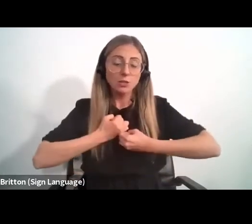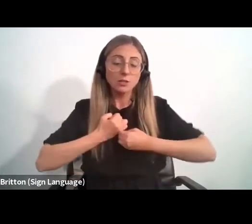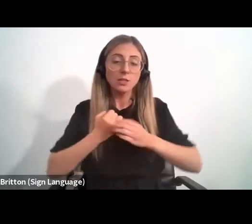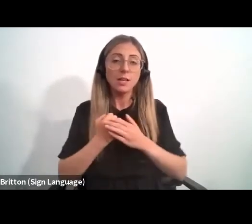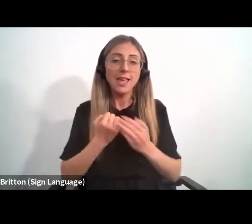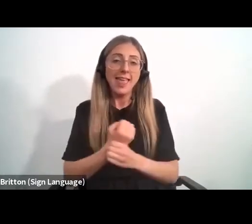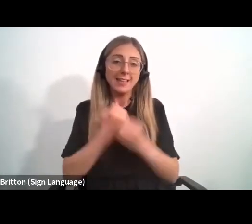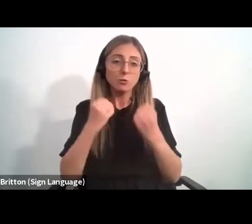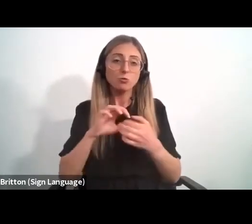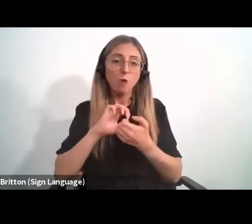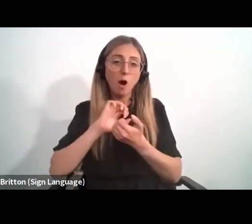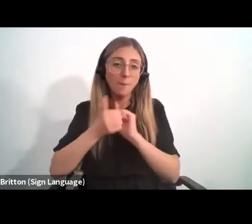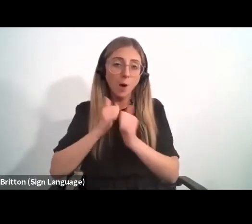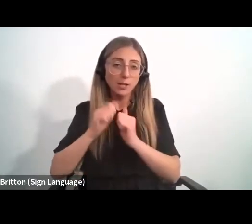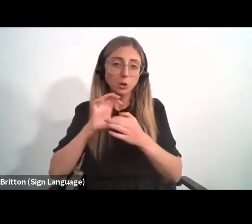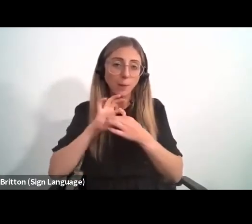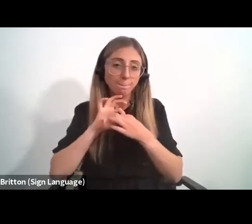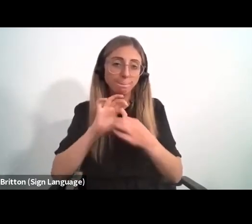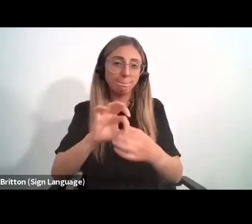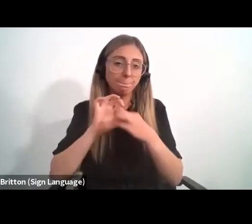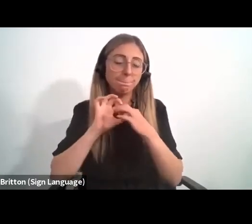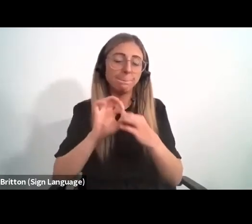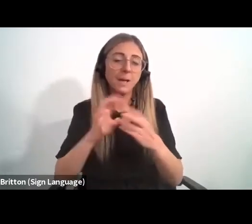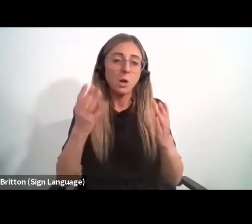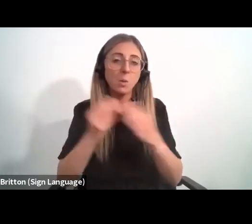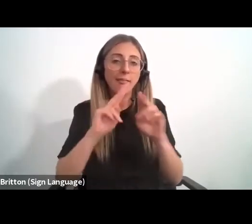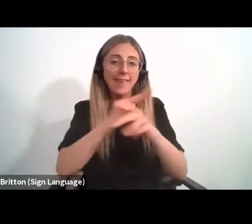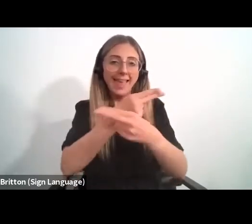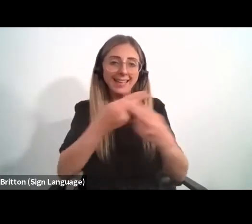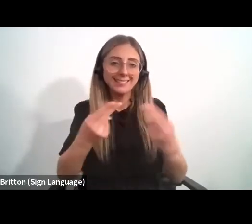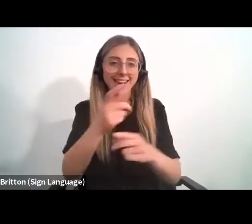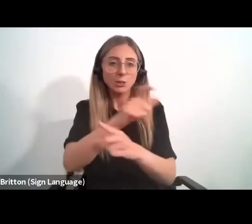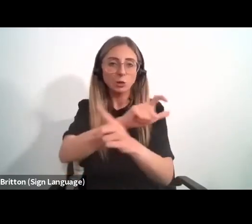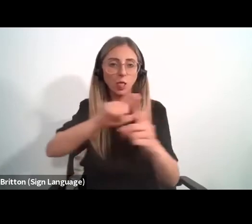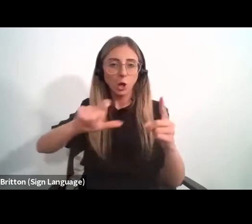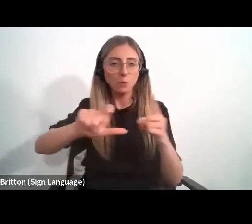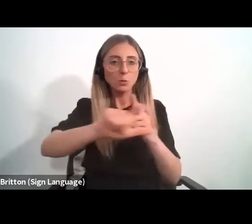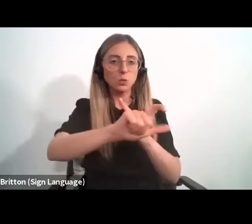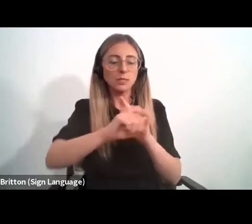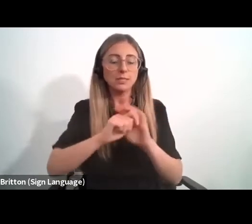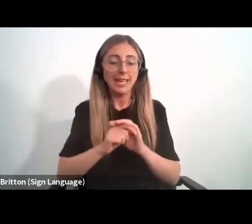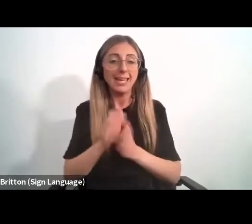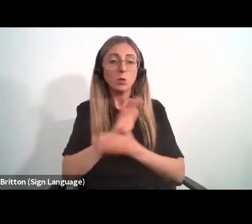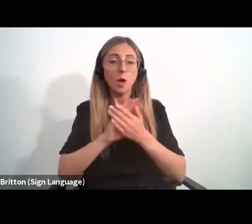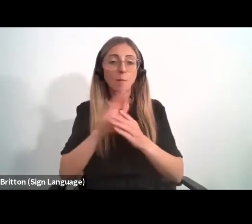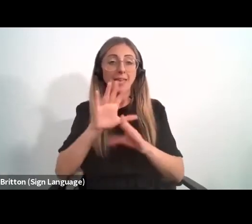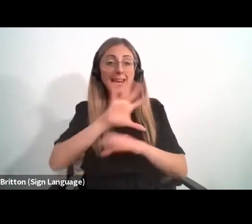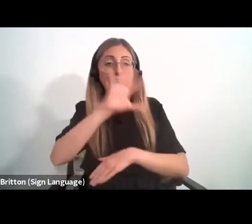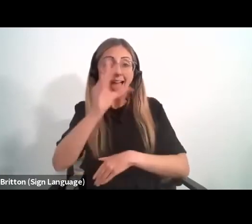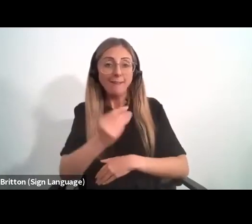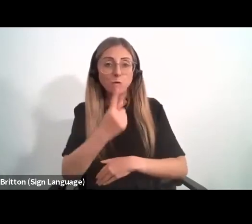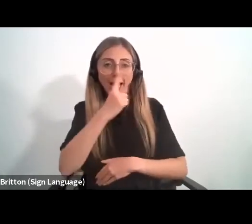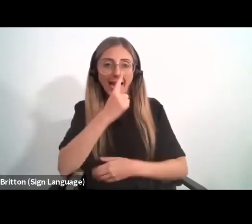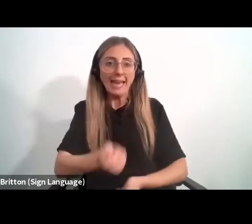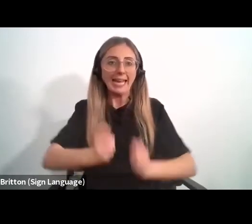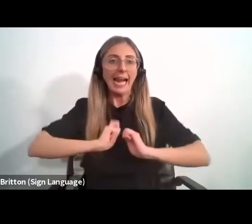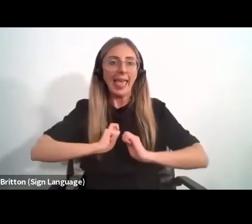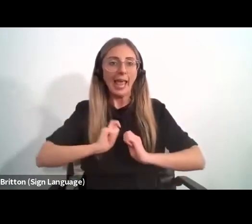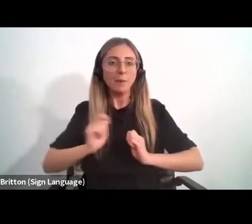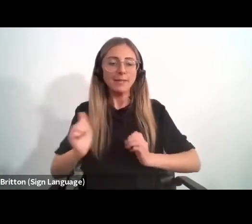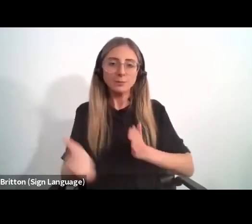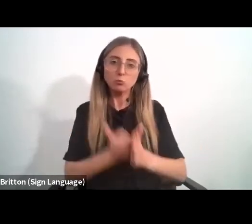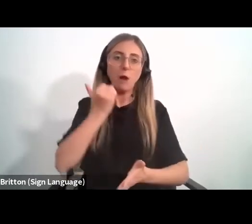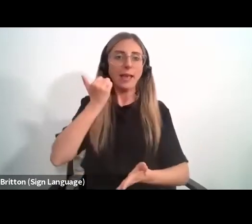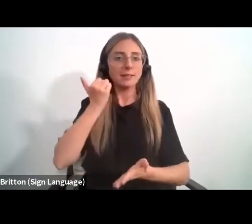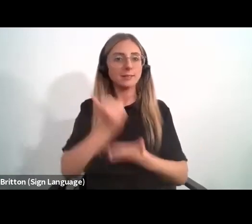strong partnership with the international community. In this way, Africa can claim its rightful place as a global